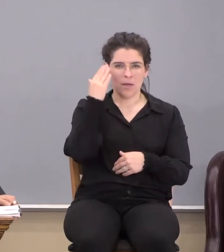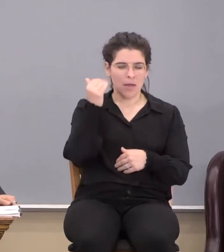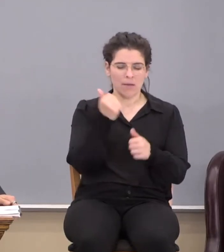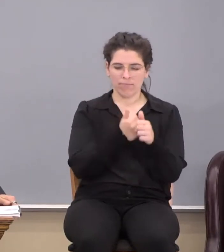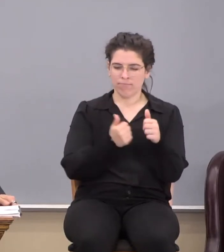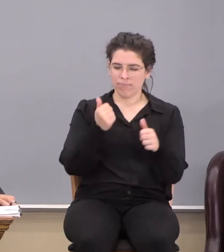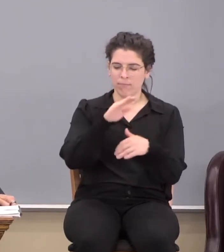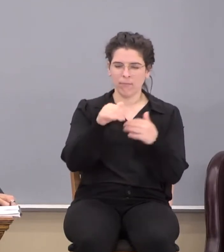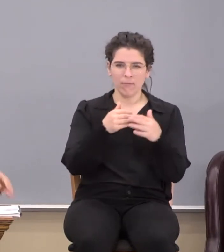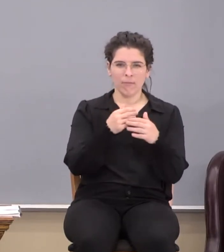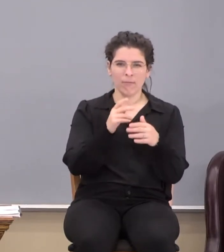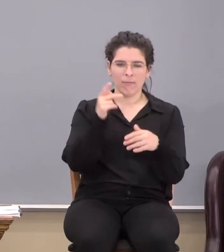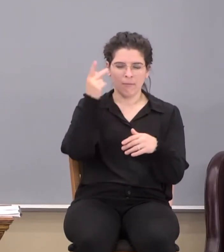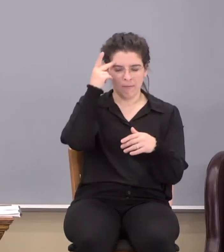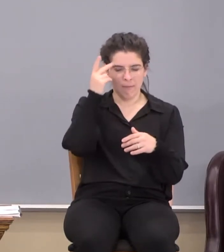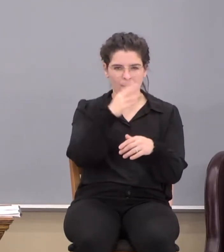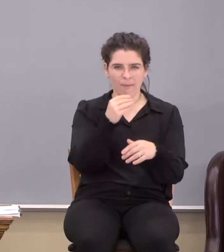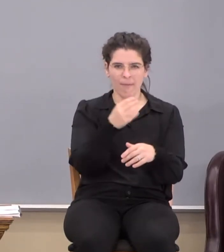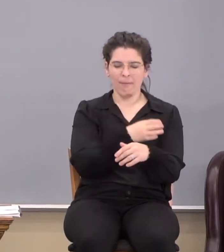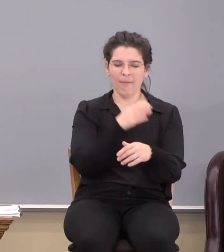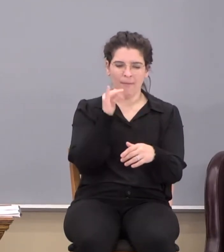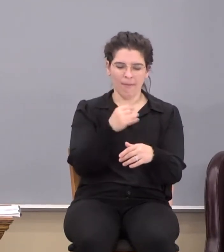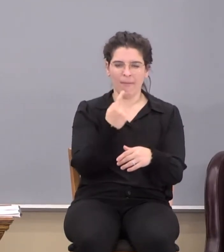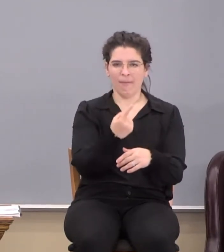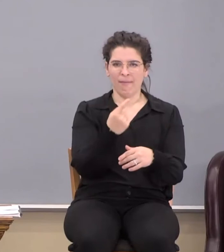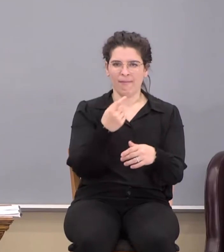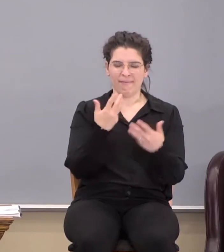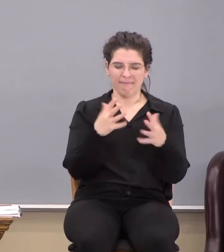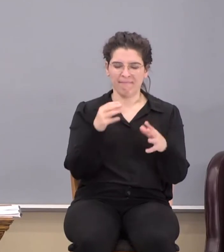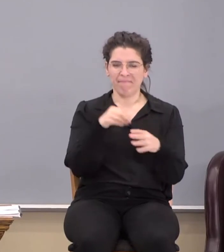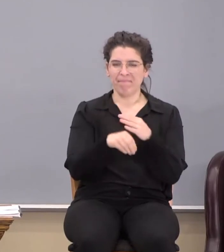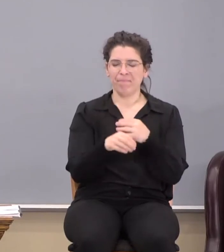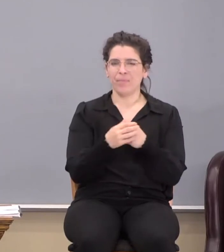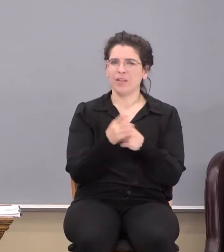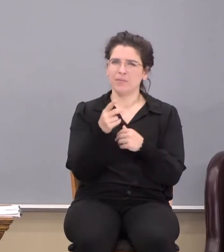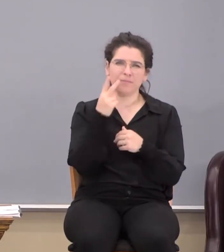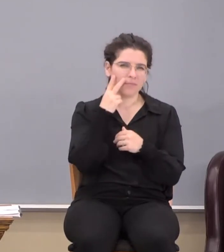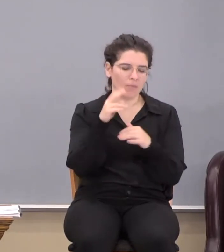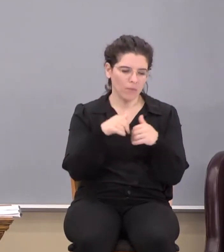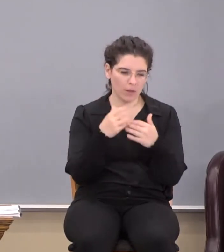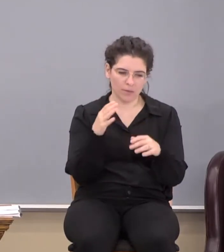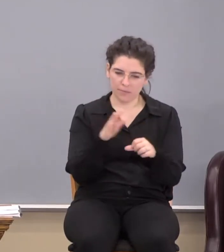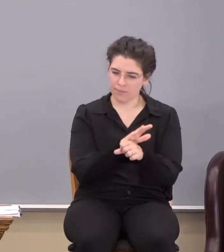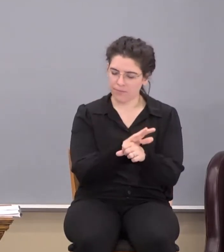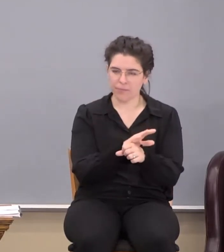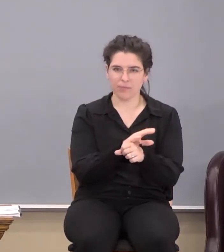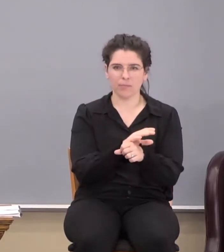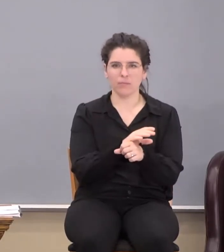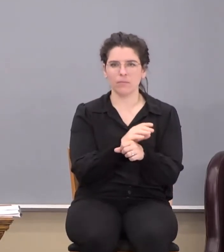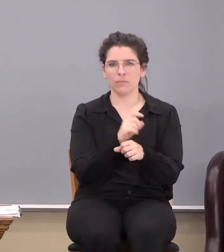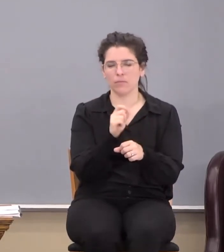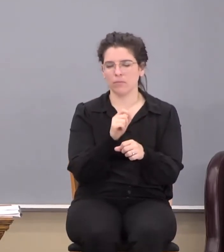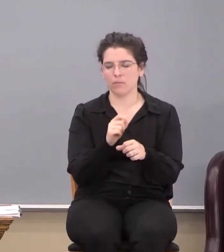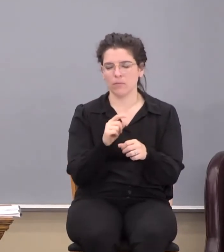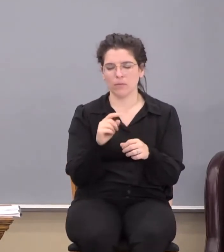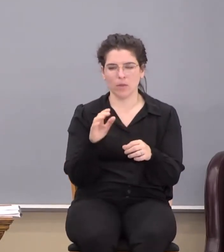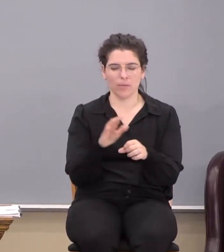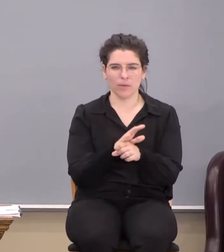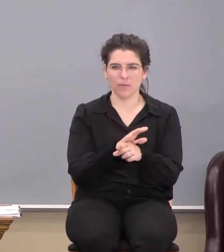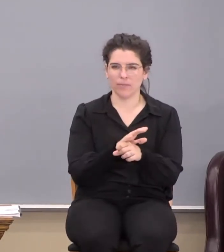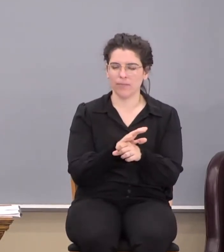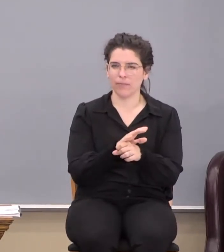all principality and power. That's the one you're completing. You see how the completeness therefore, when he talks about you completing it,